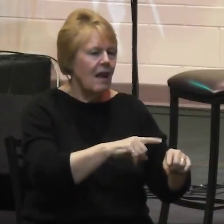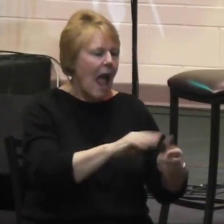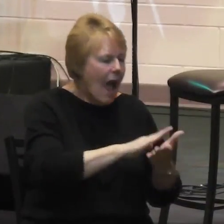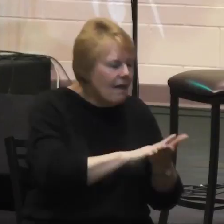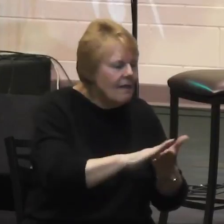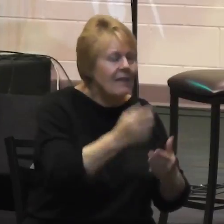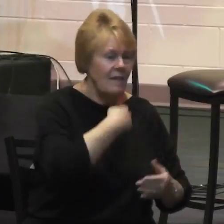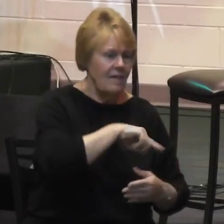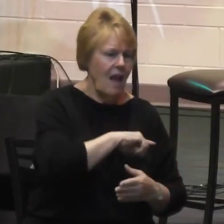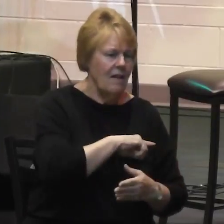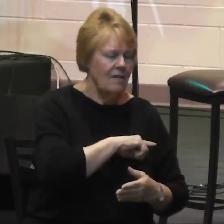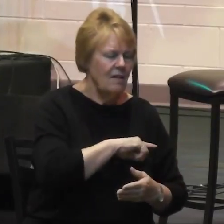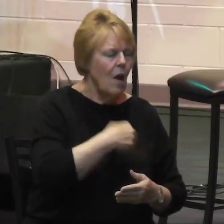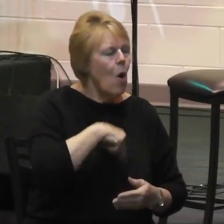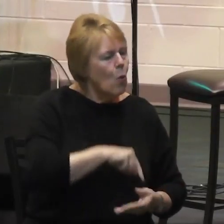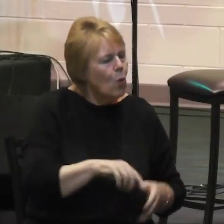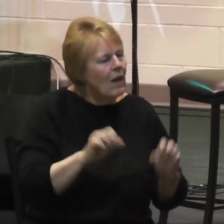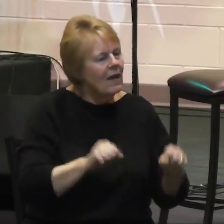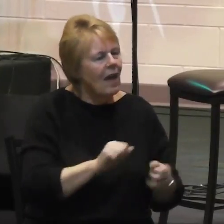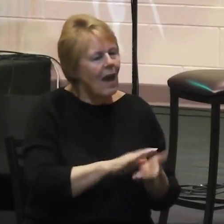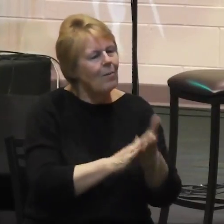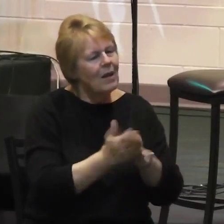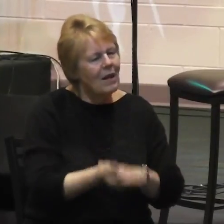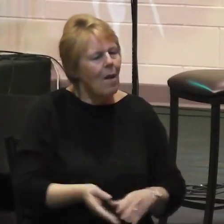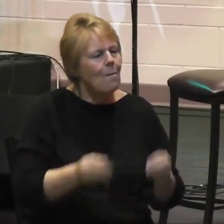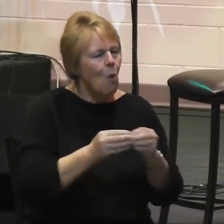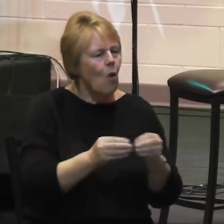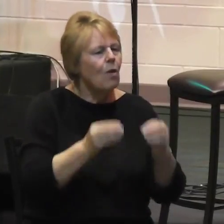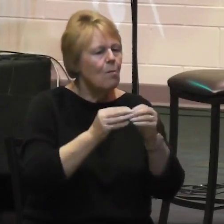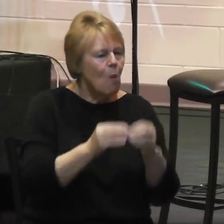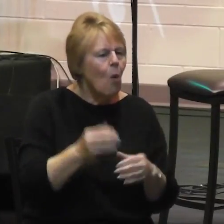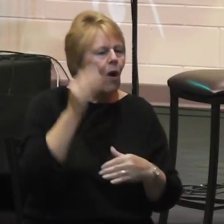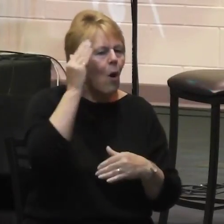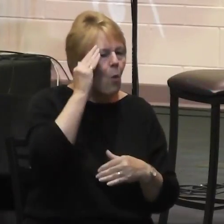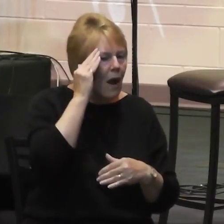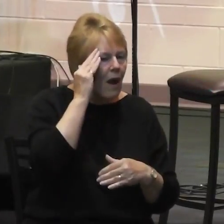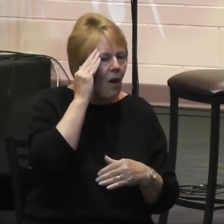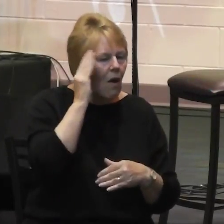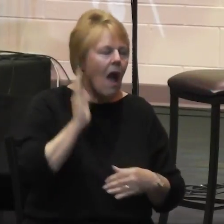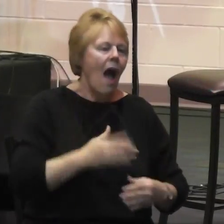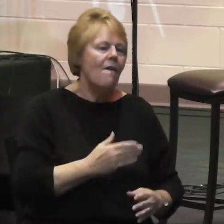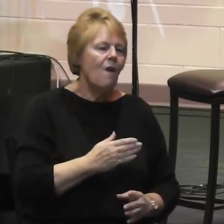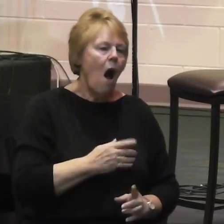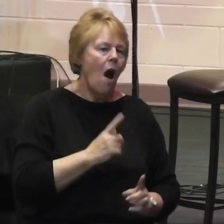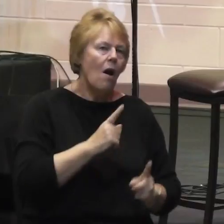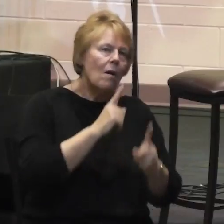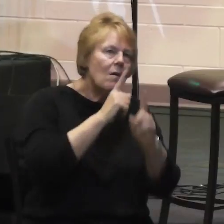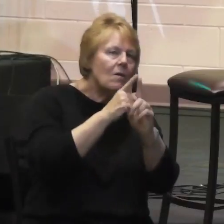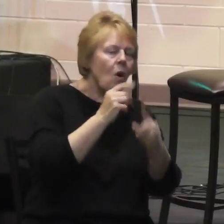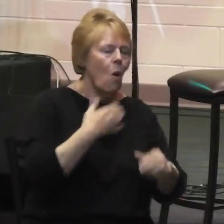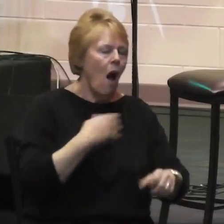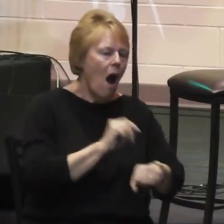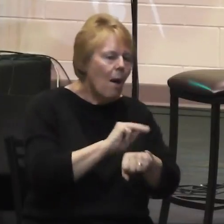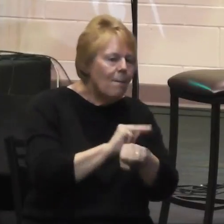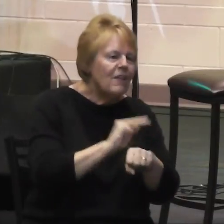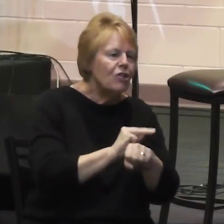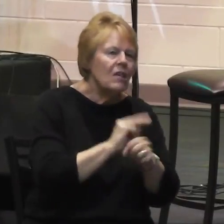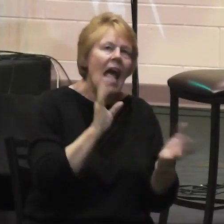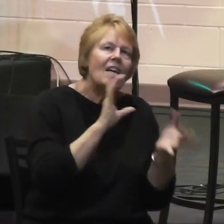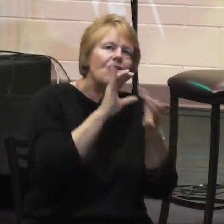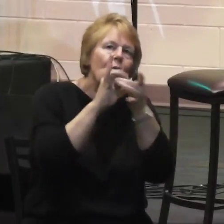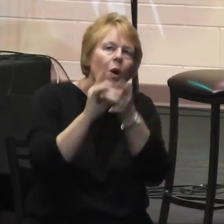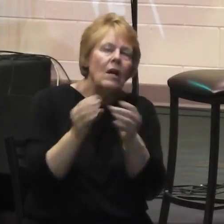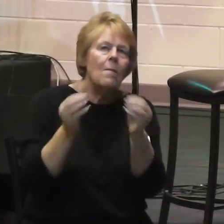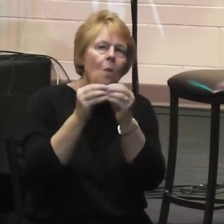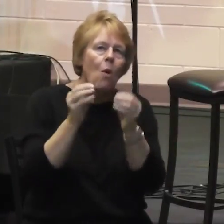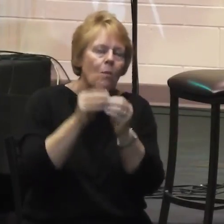our part in the mission of God and then we join him in what he is doing. So diversity means that we have a unique